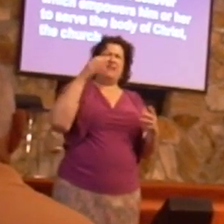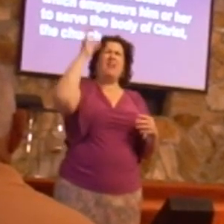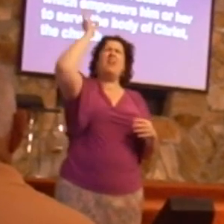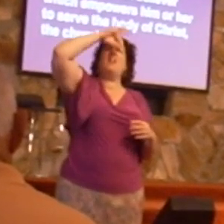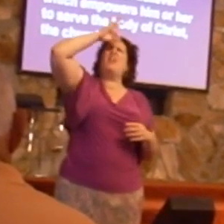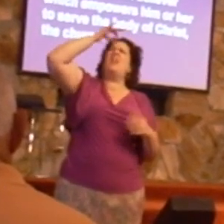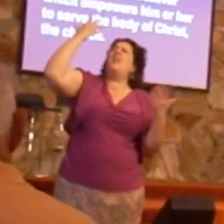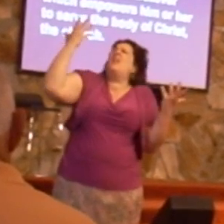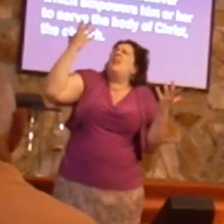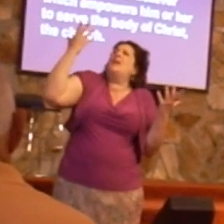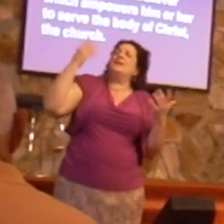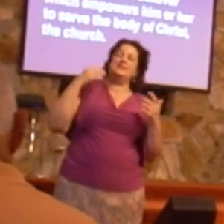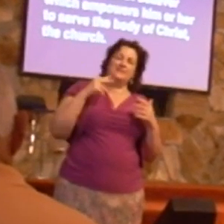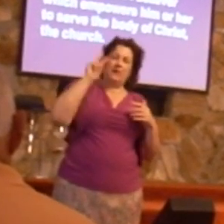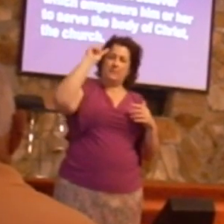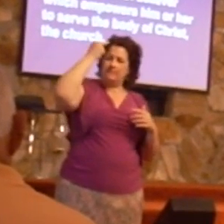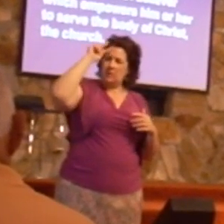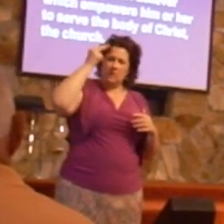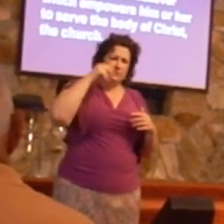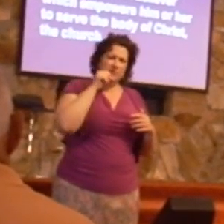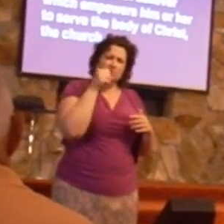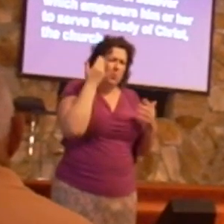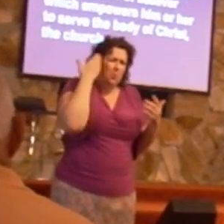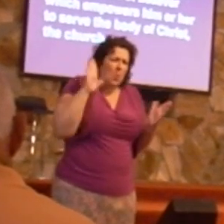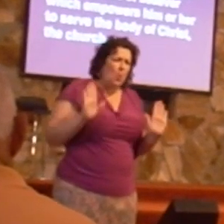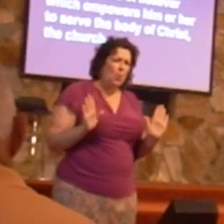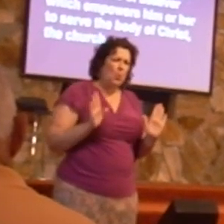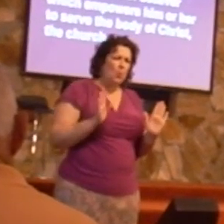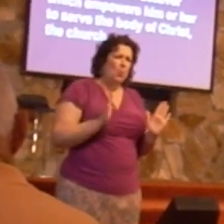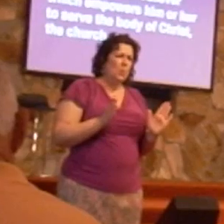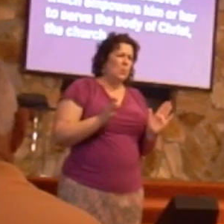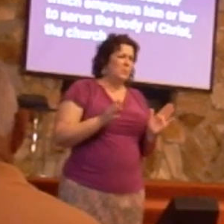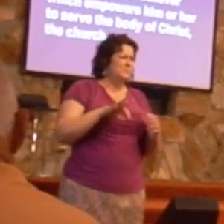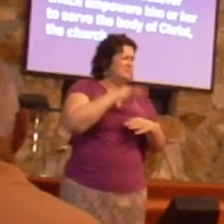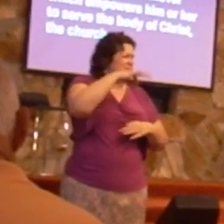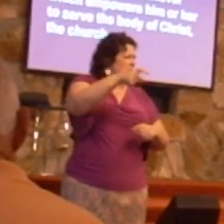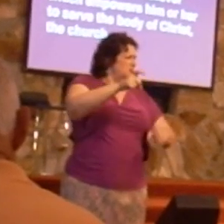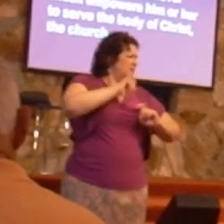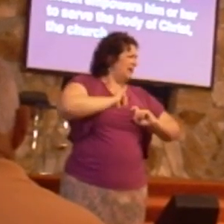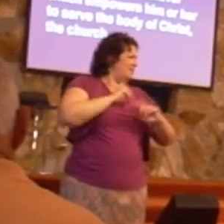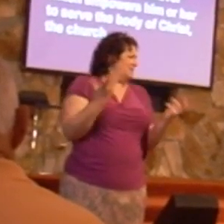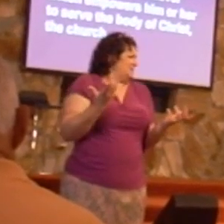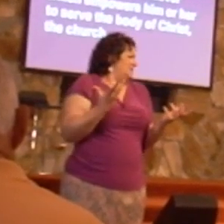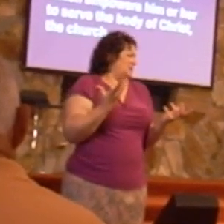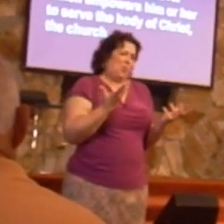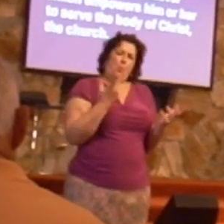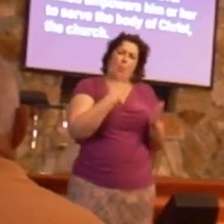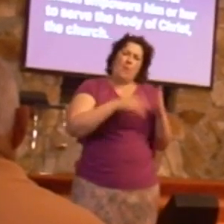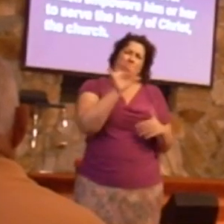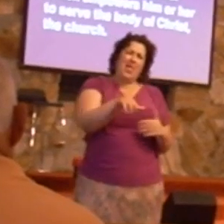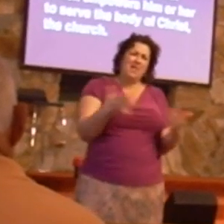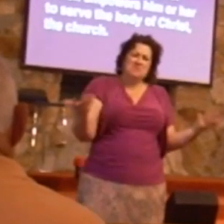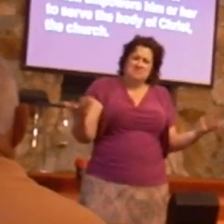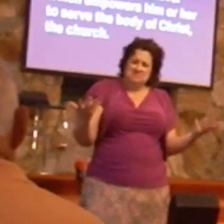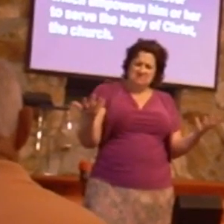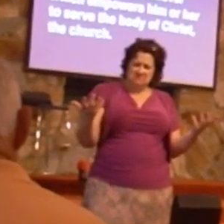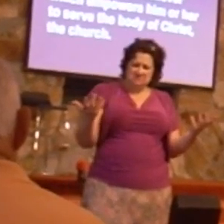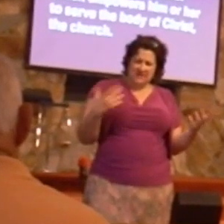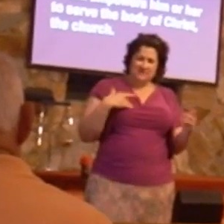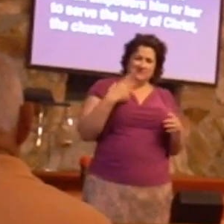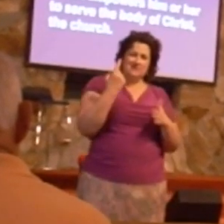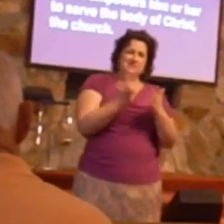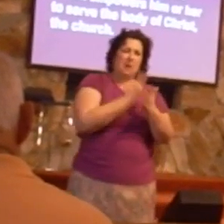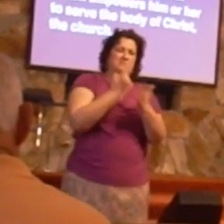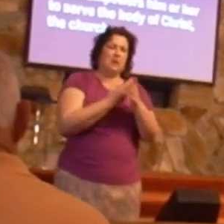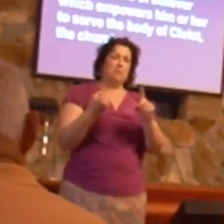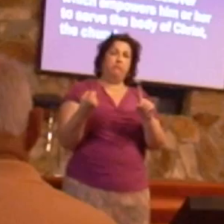doesn't want us to be misinformed as to spiritual gifts. And I know sometimes when you start thinking about spiritual gifts, we kind of run off on a